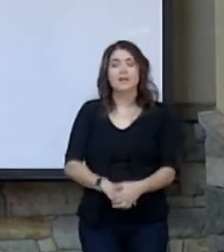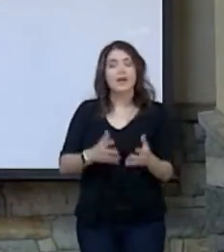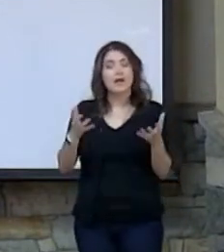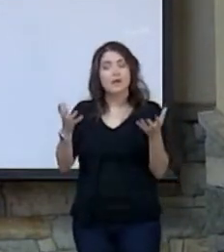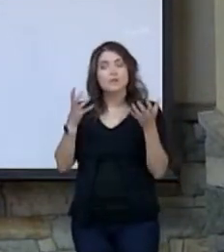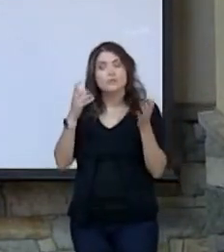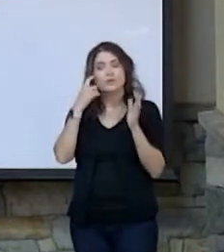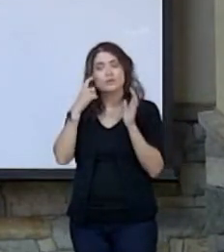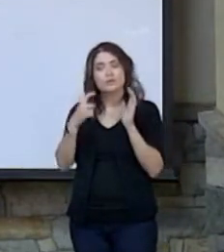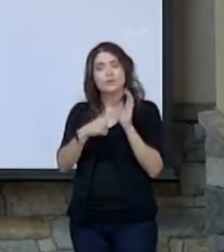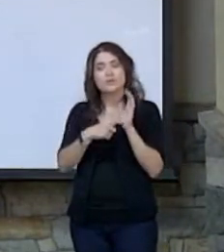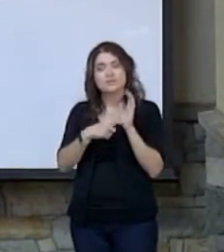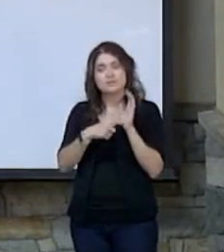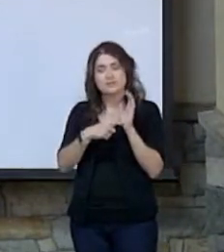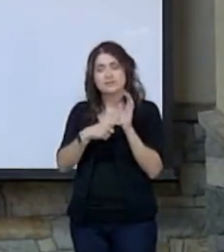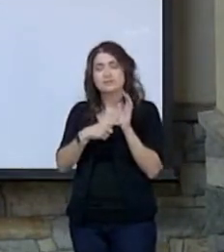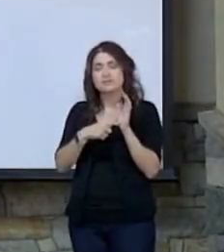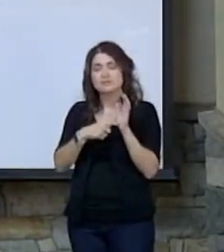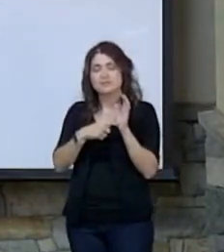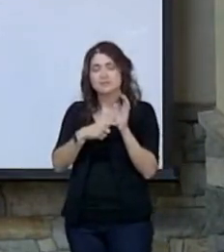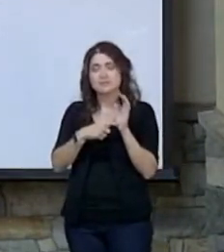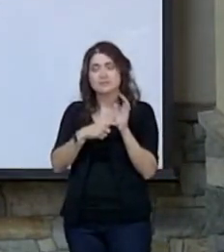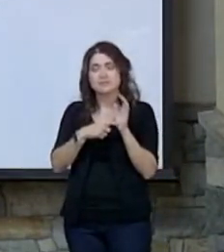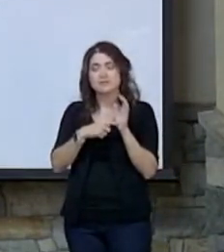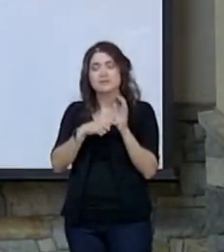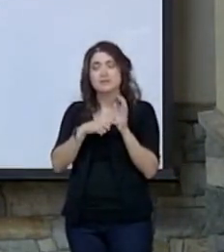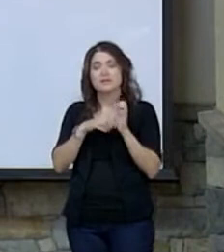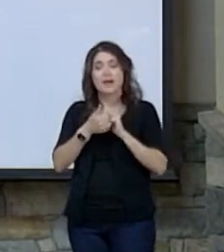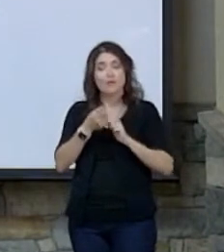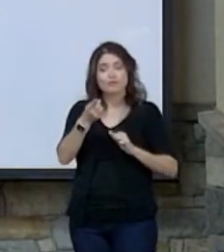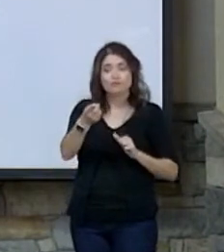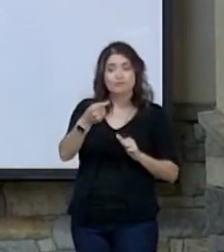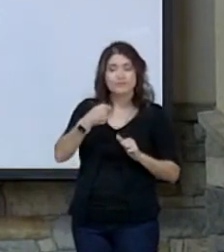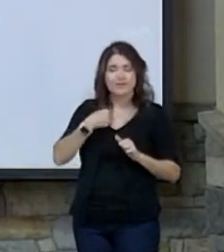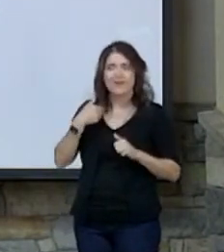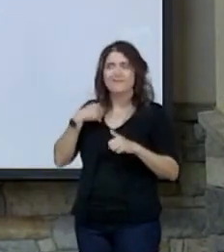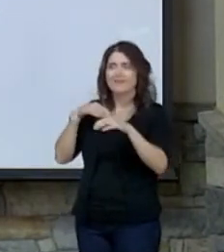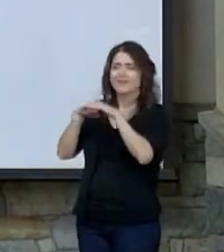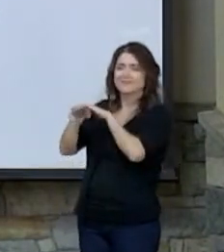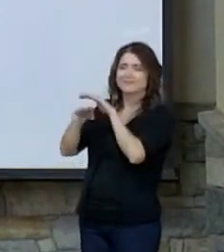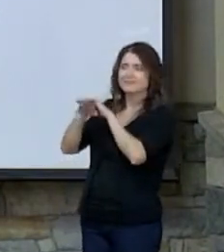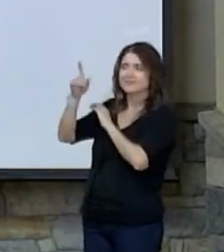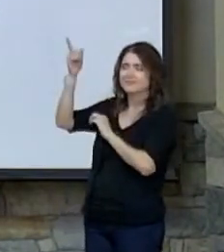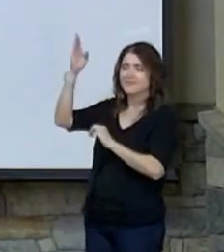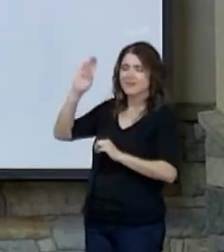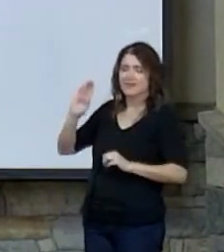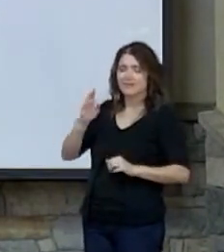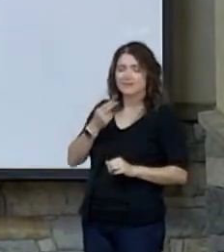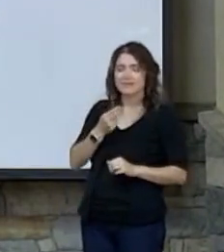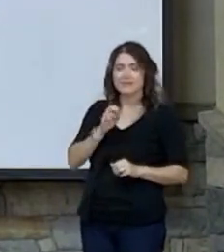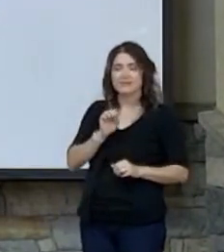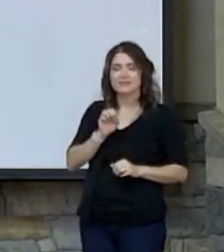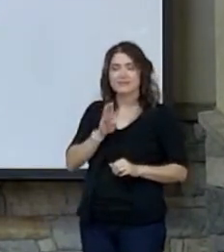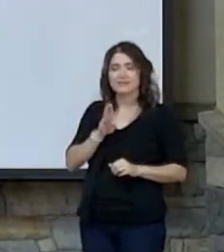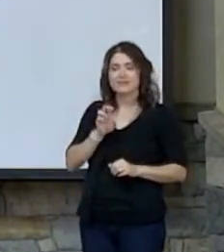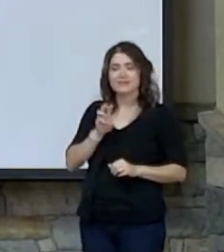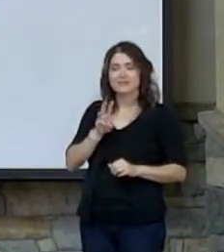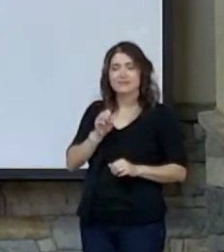to notice how you and I have this access to God. Hebrews chapter 10, and we'll start in verse 19.